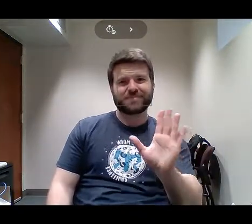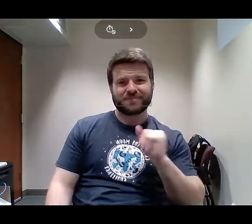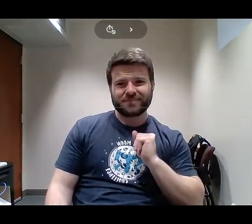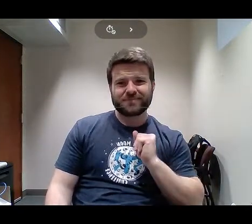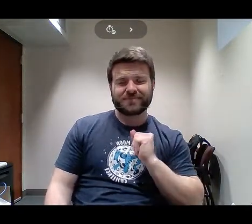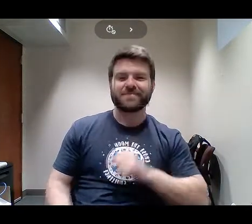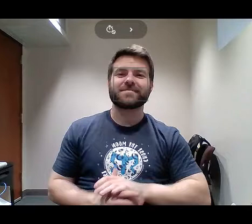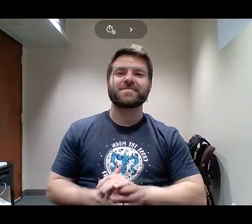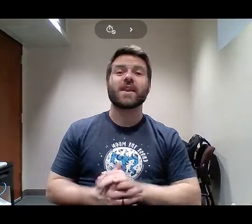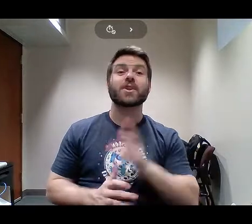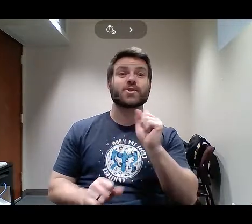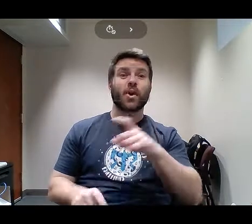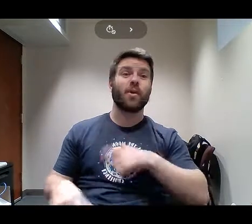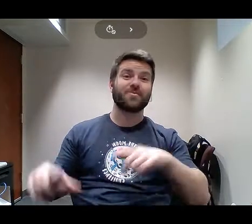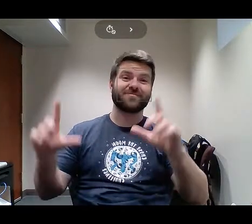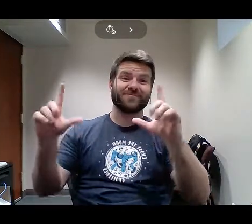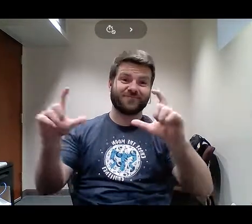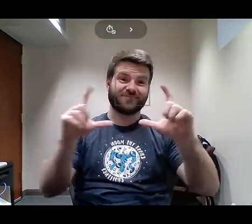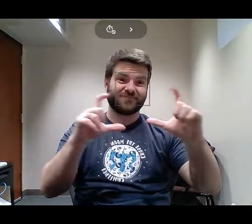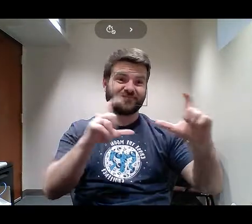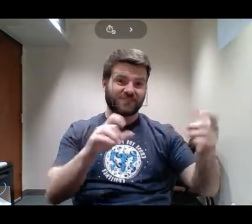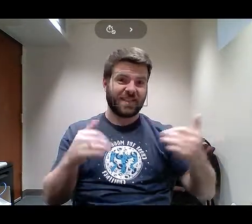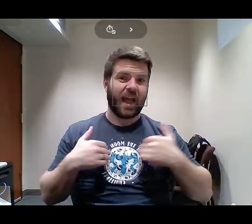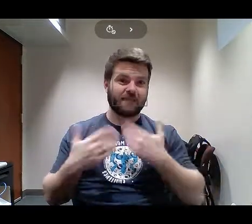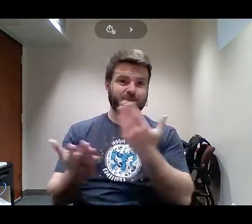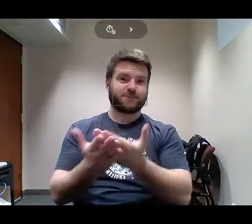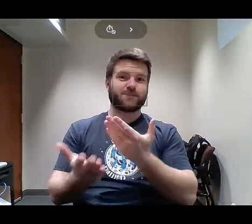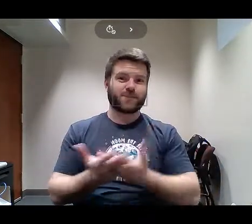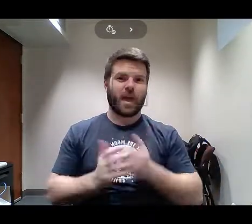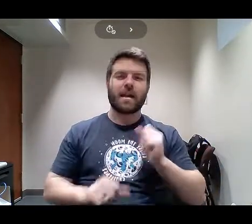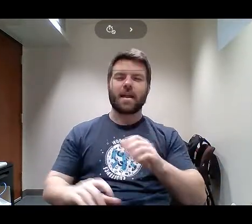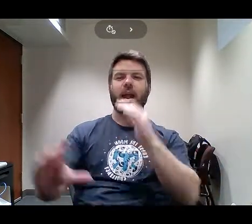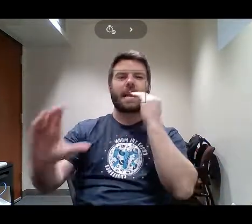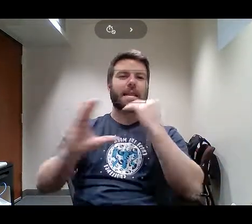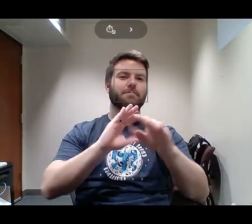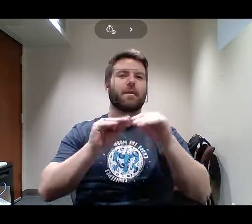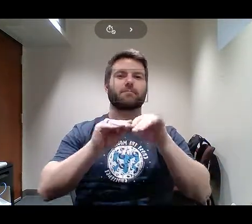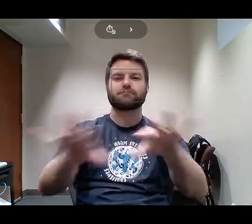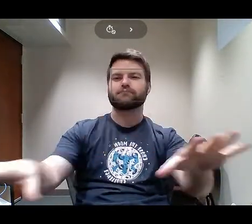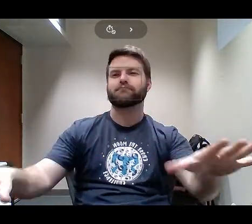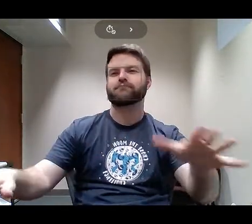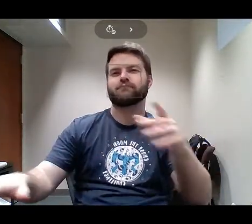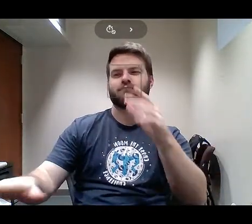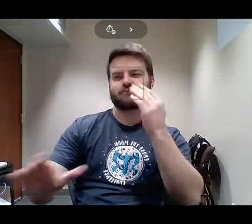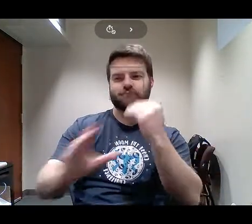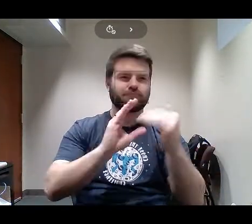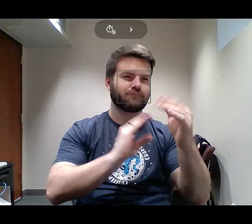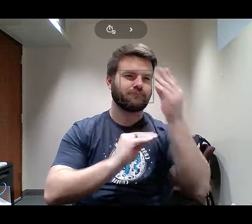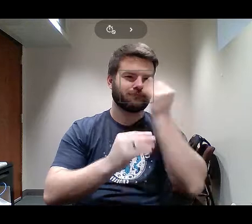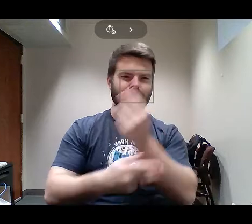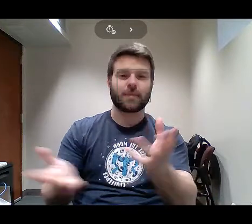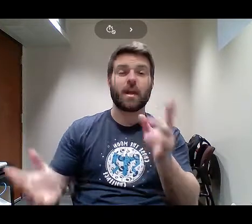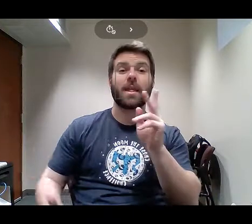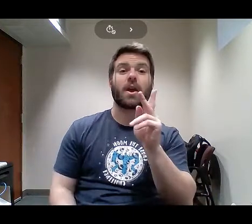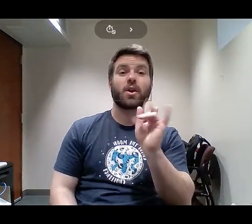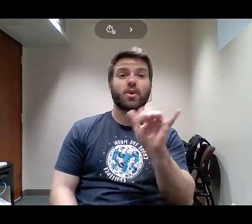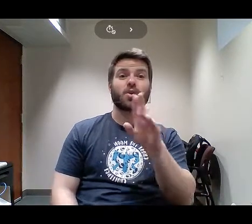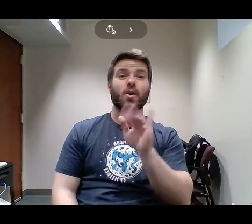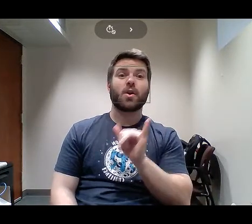photographic proof. I have pictures, which I can email to you all, of Kirby riding